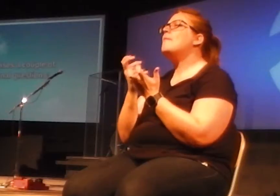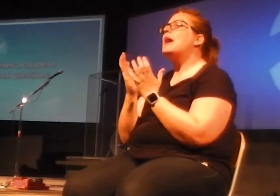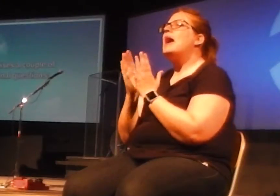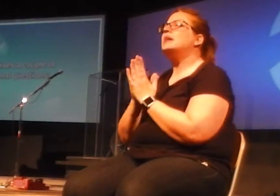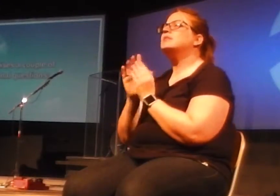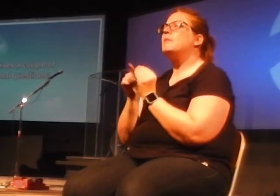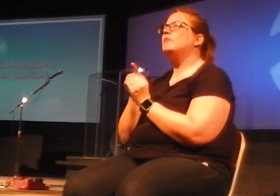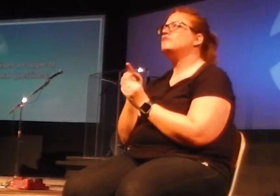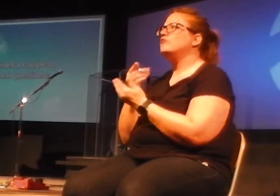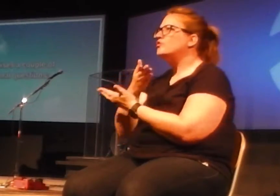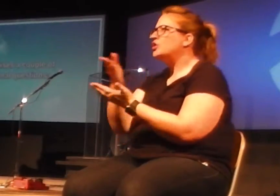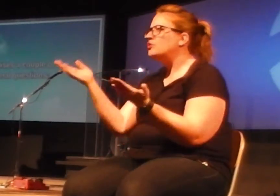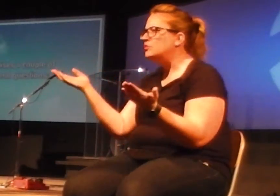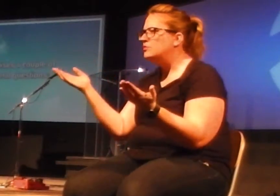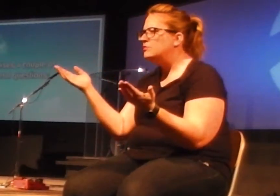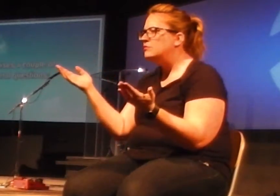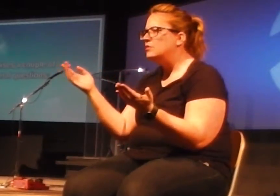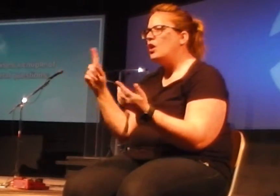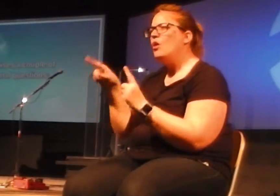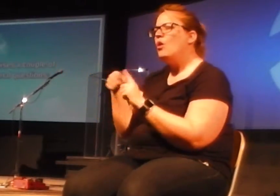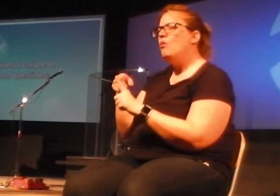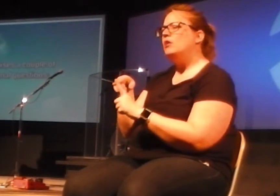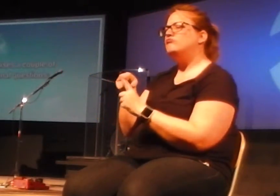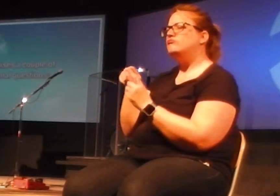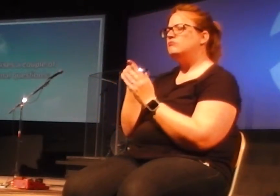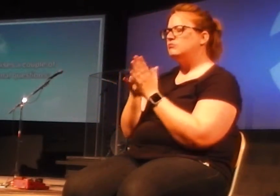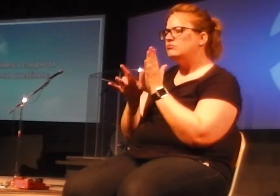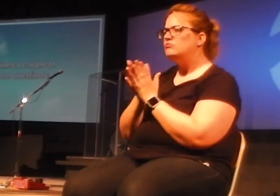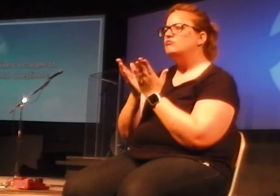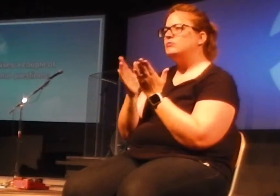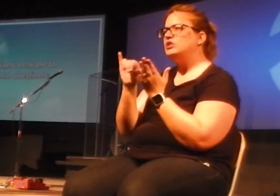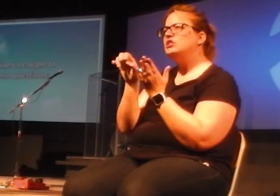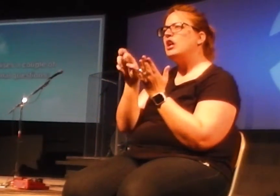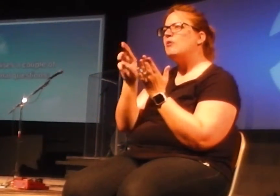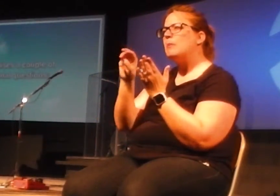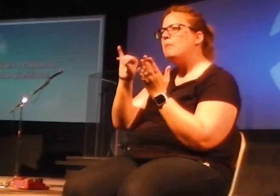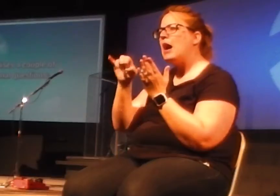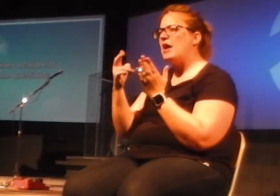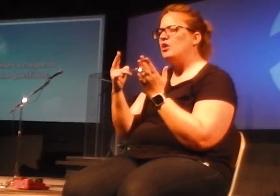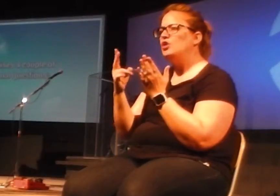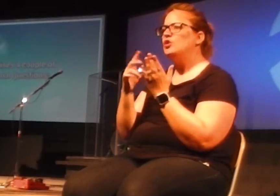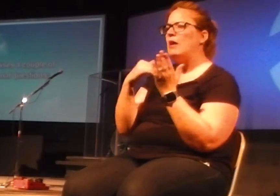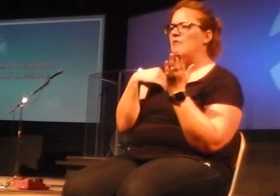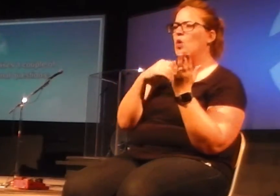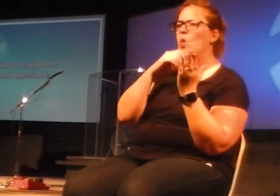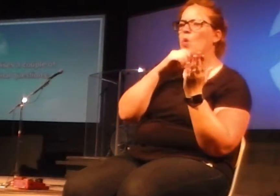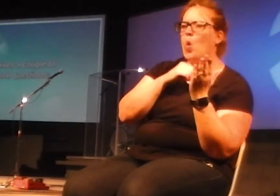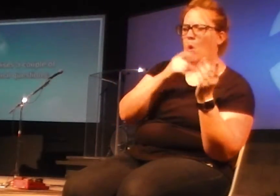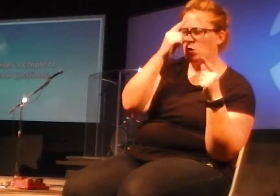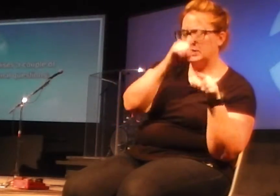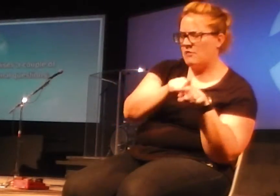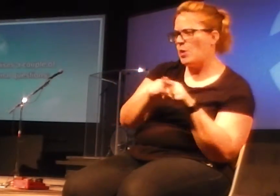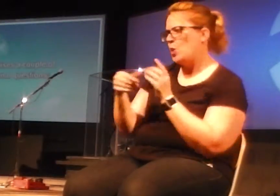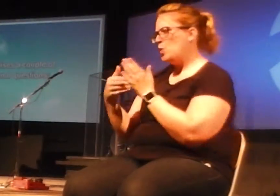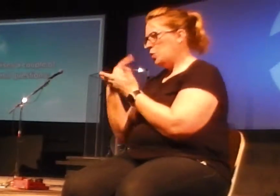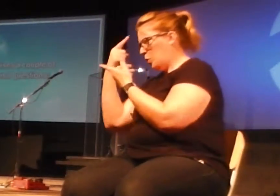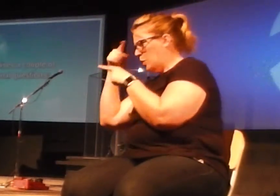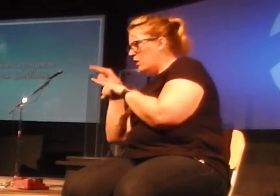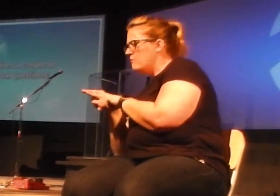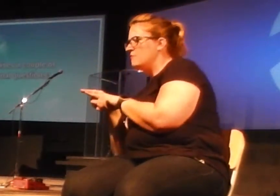When you read Jeremiah chapter 31, you hear about Old Covenant and New Covenant. Hopefully that will help answer some of those big general questions. But now, for